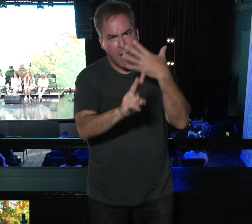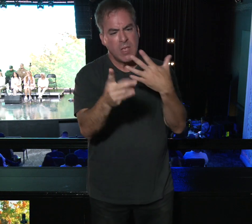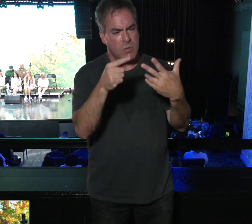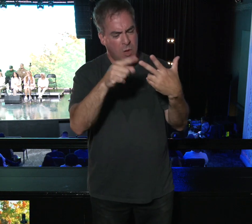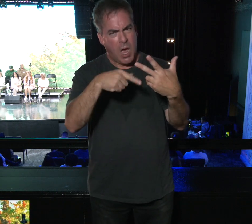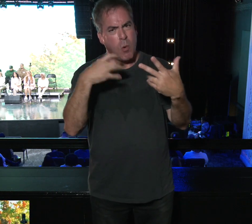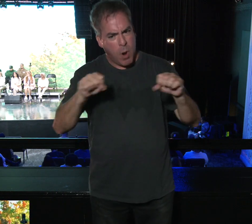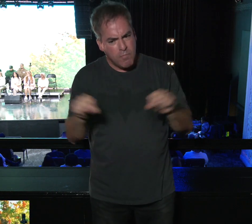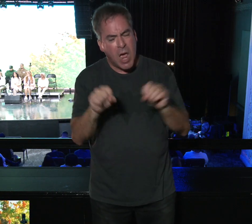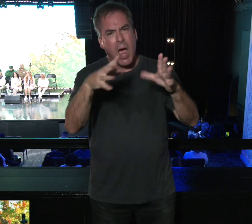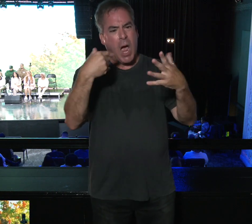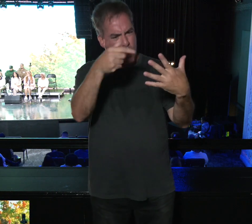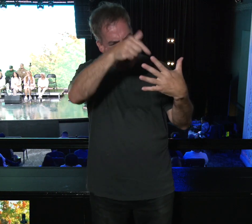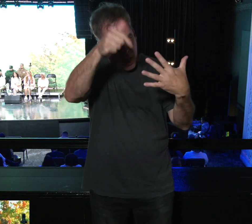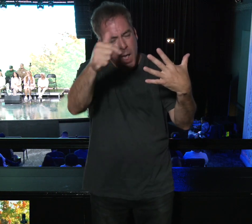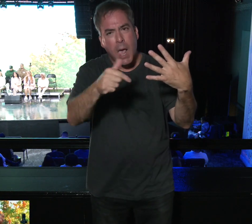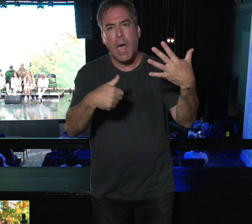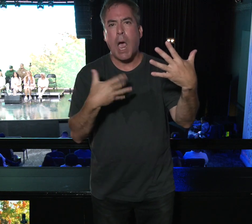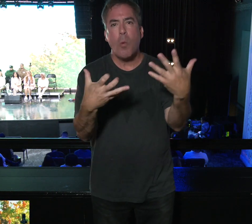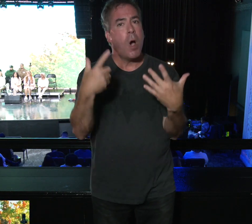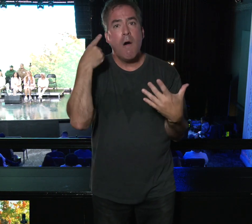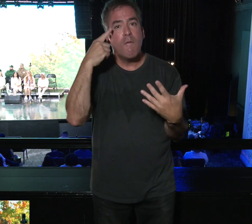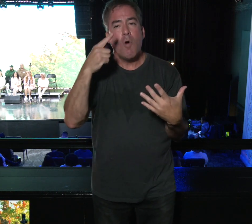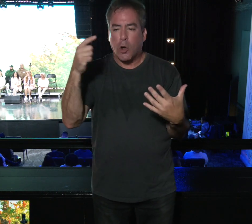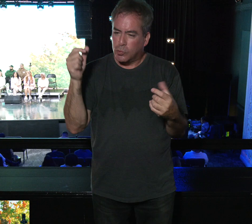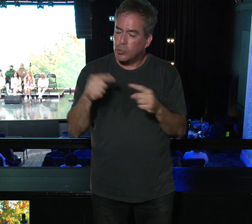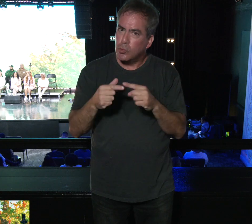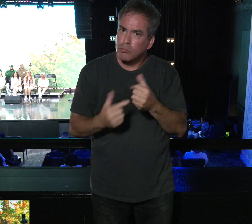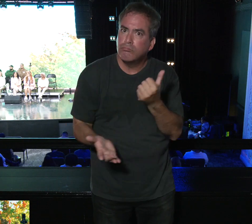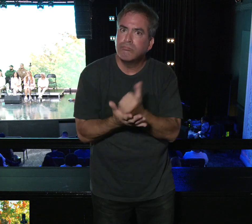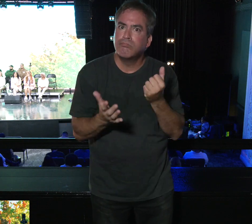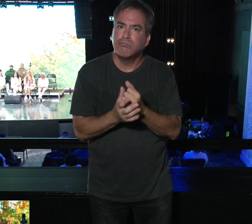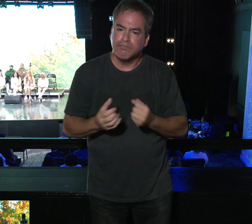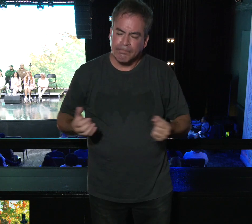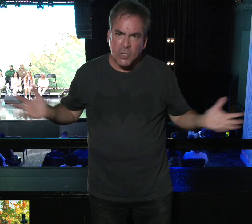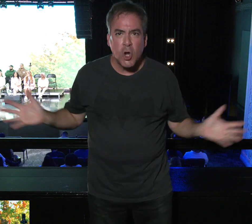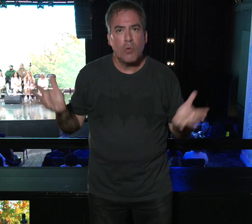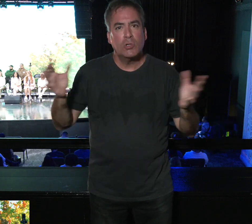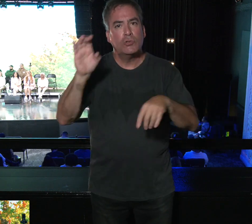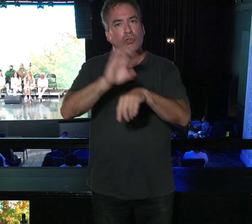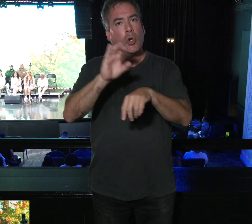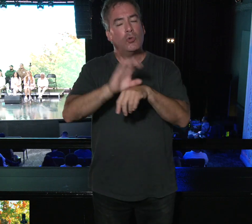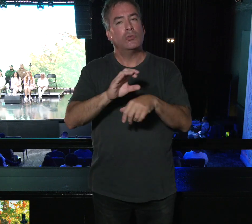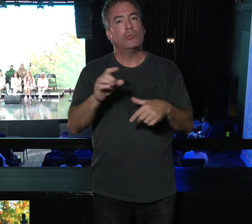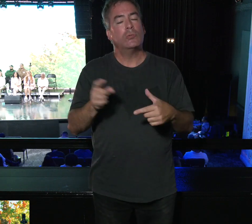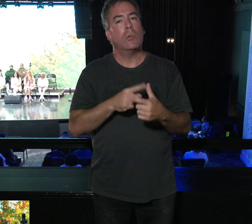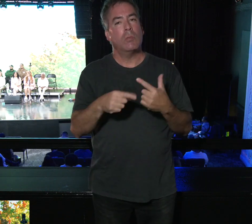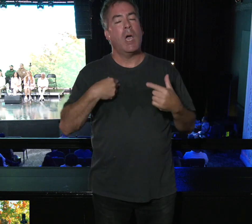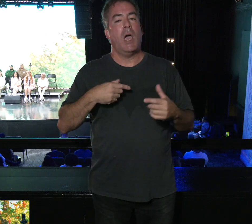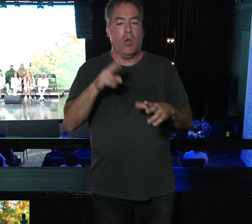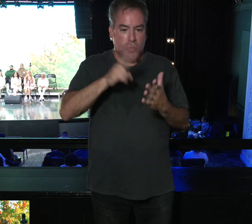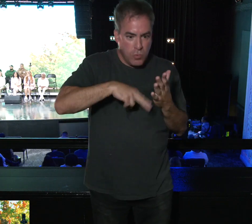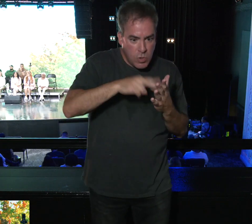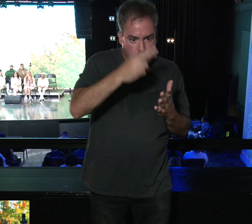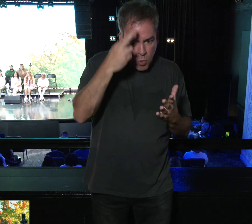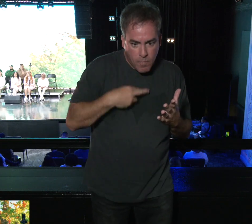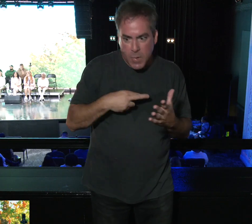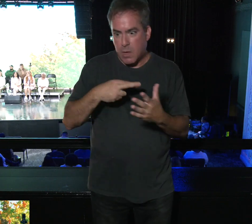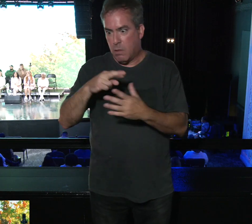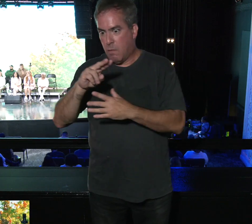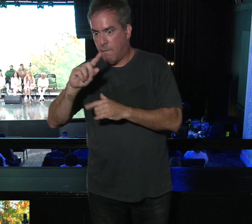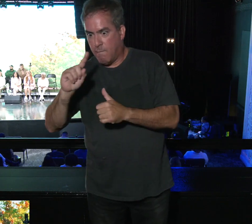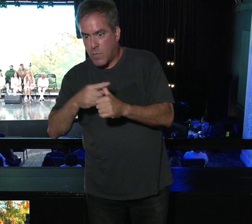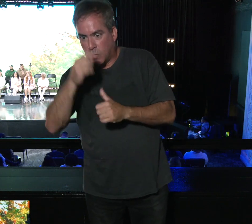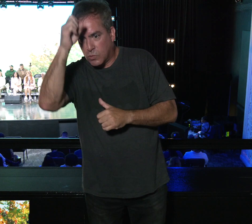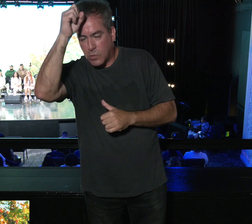want these things. I want it so that we can edify the church. And then I've got to go in Scripture. I read Romans. I read 1 Corinthians, 2